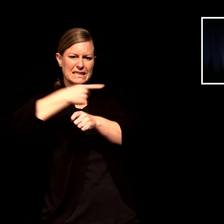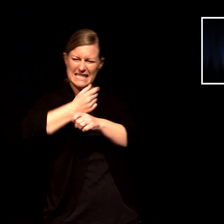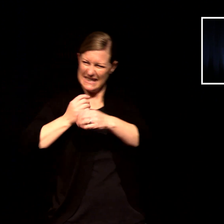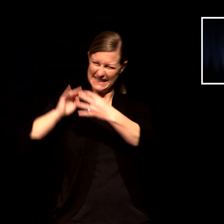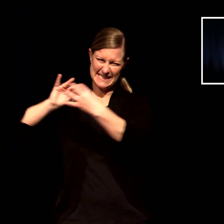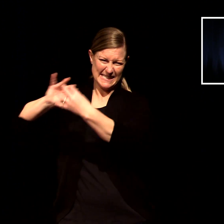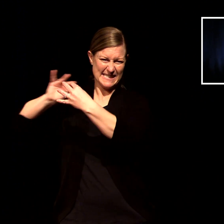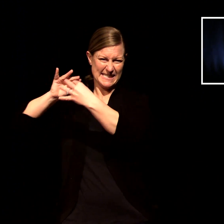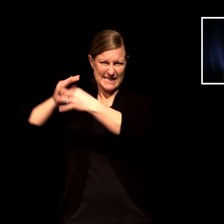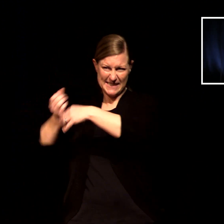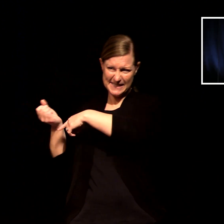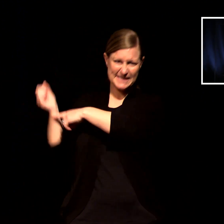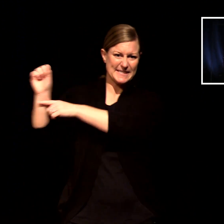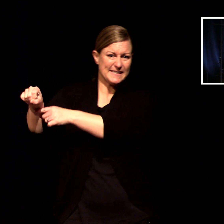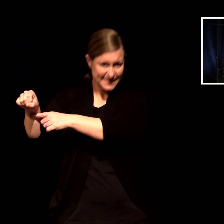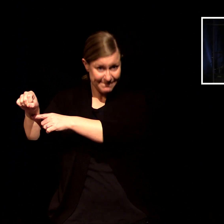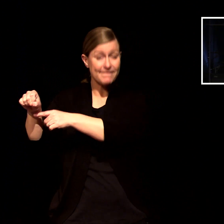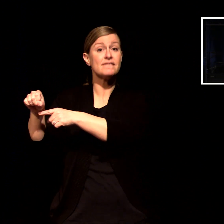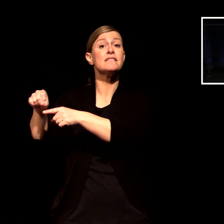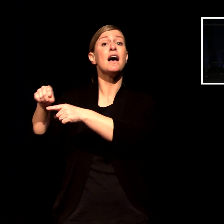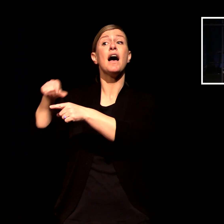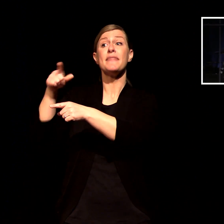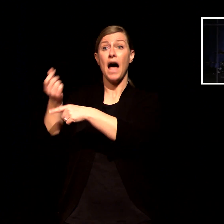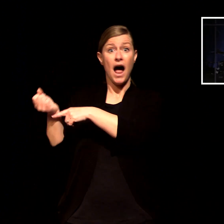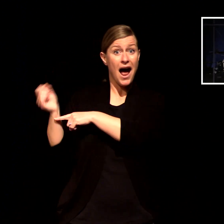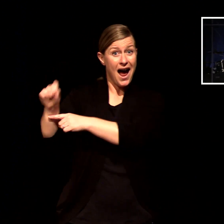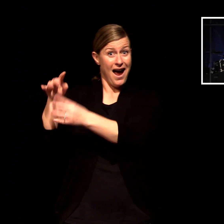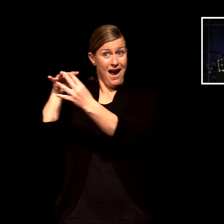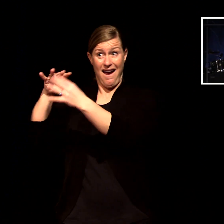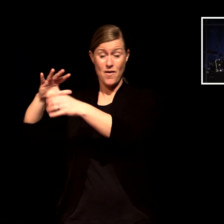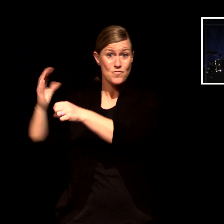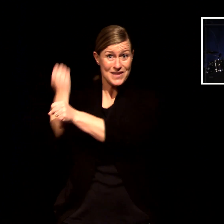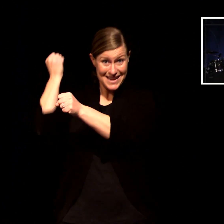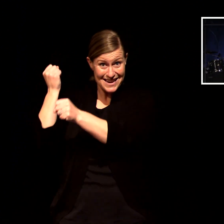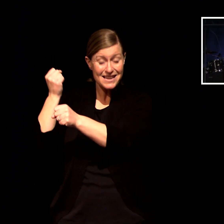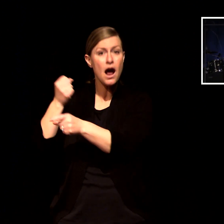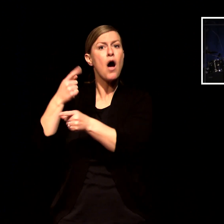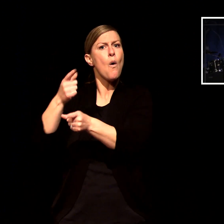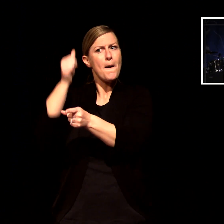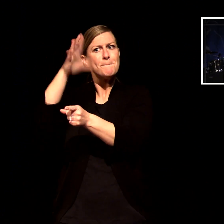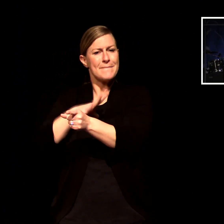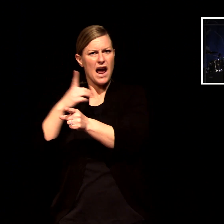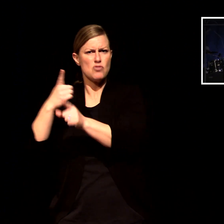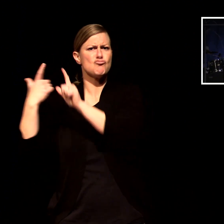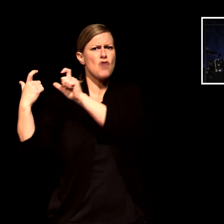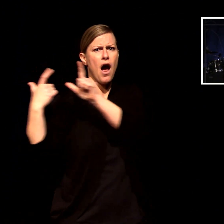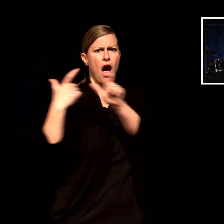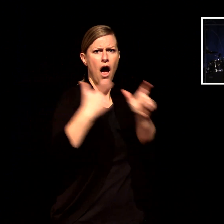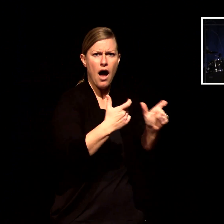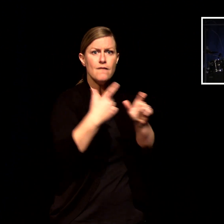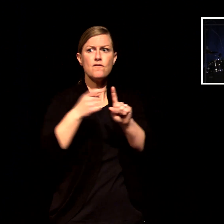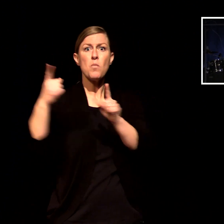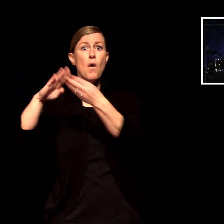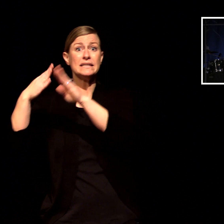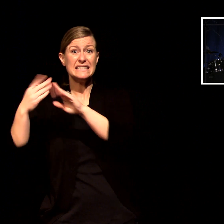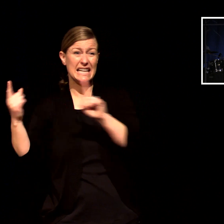to deliver the gospel history tells us that this was a gospel message that he gave and he says this the battle is over